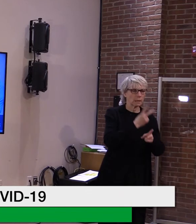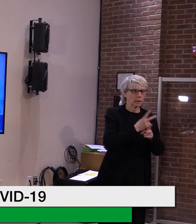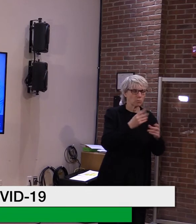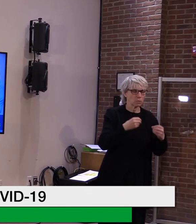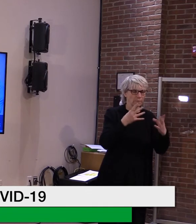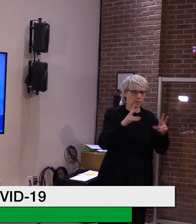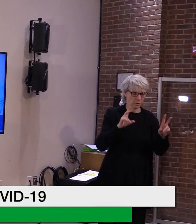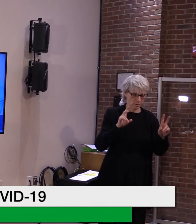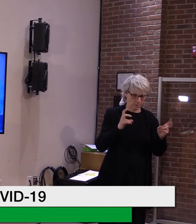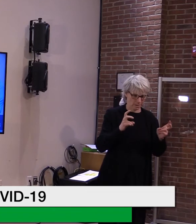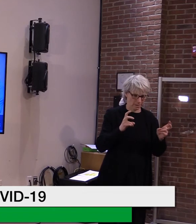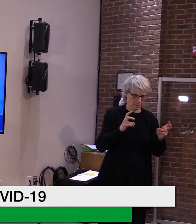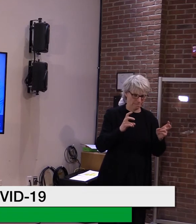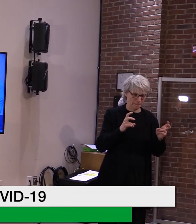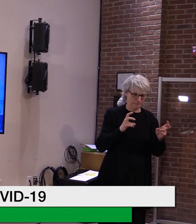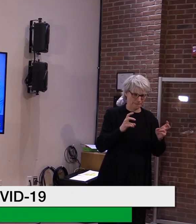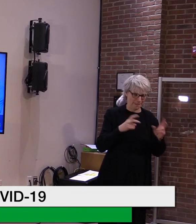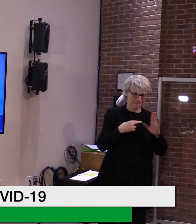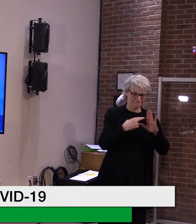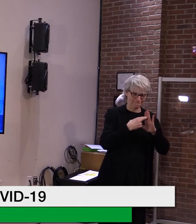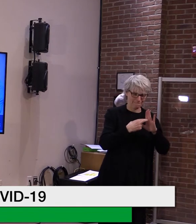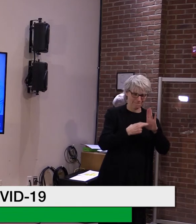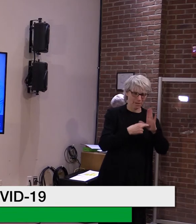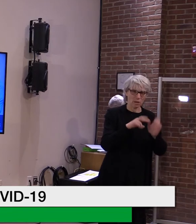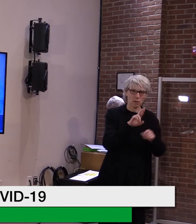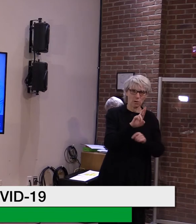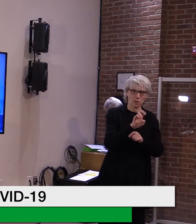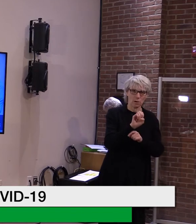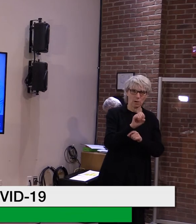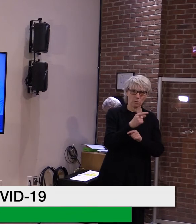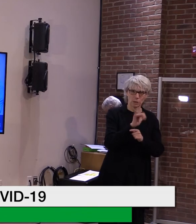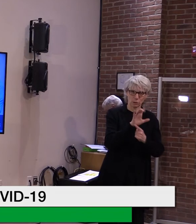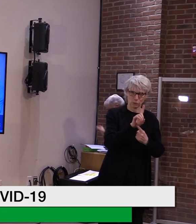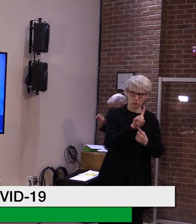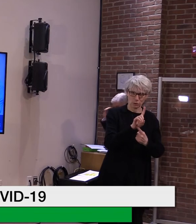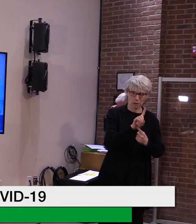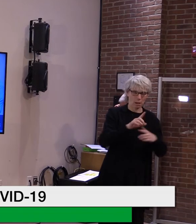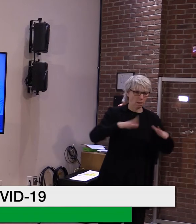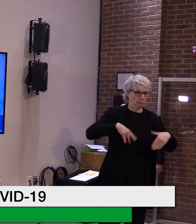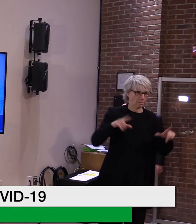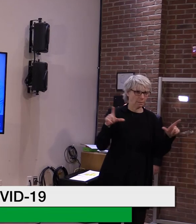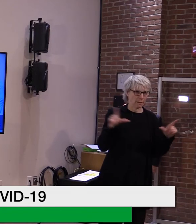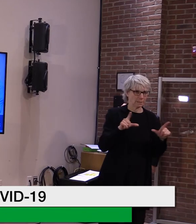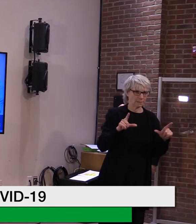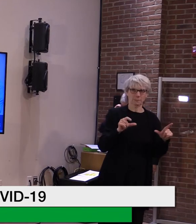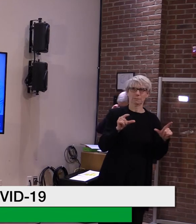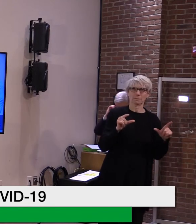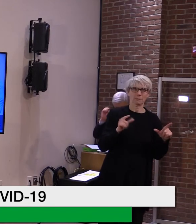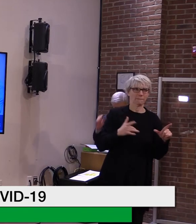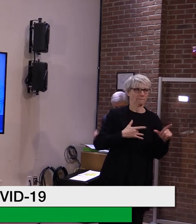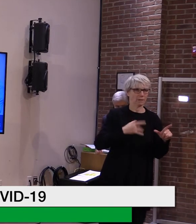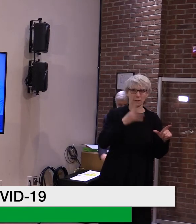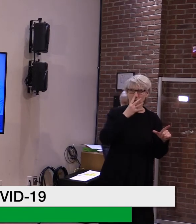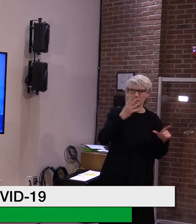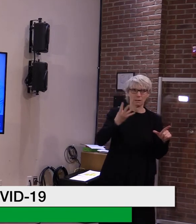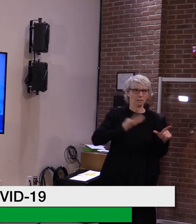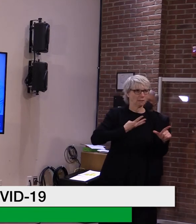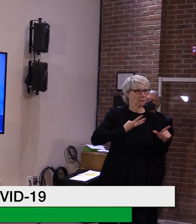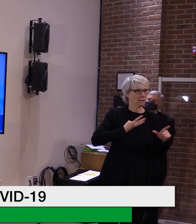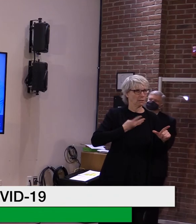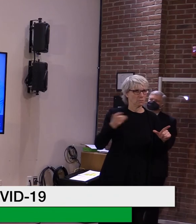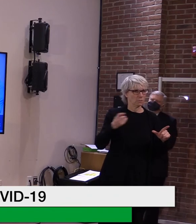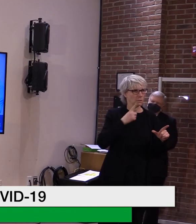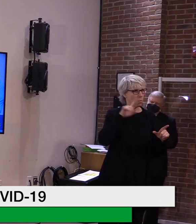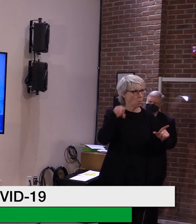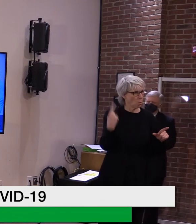right, are registered with the state, but unlicensed. Uh, and they're feeling like they're being left out of the system